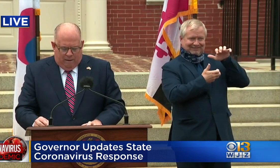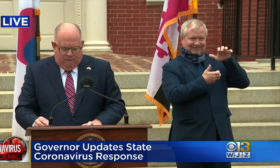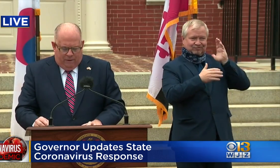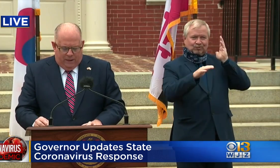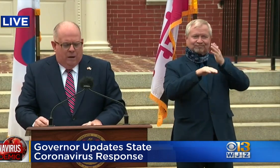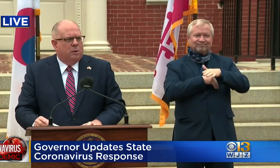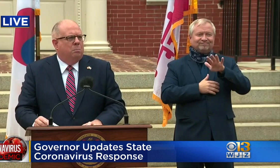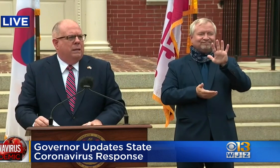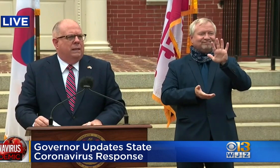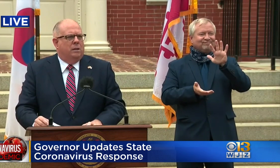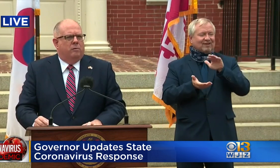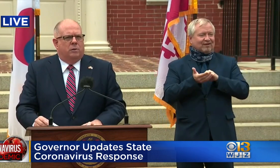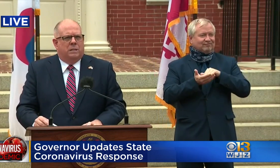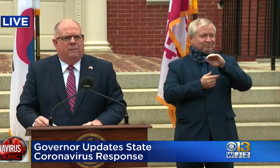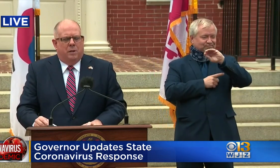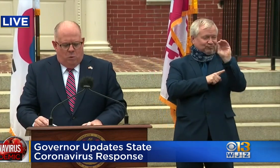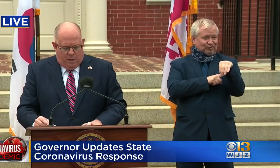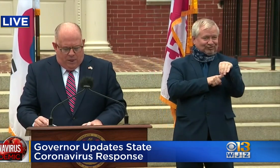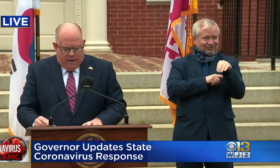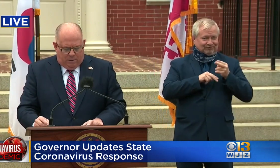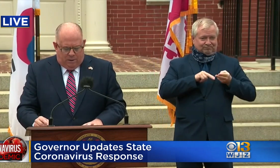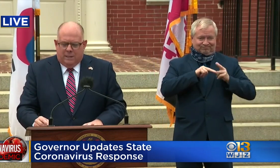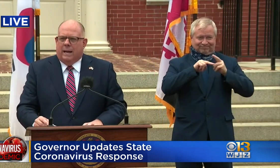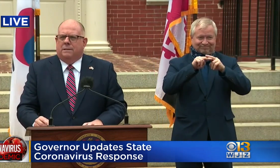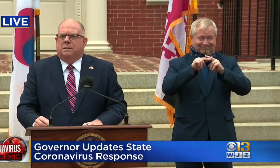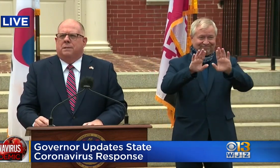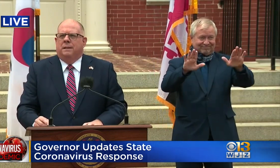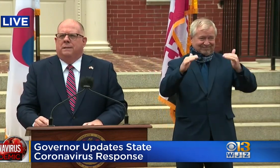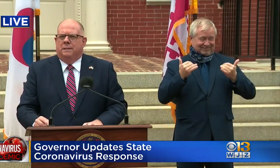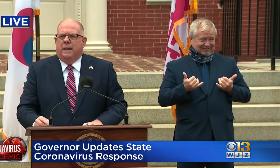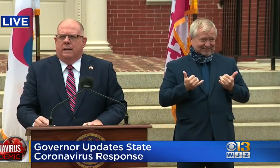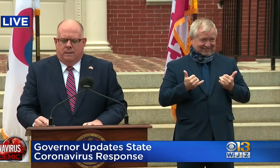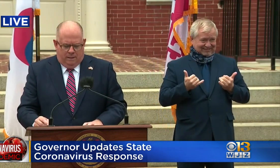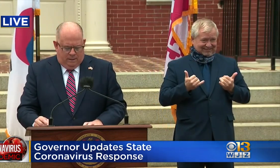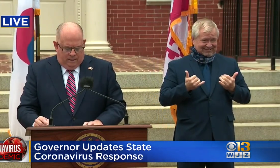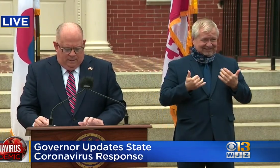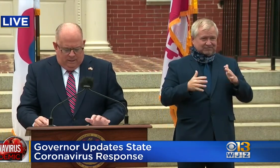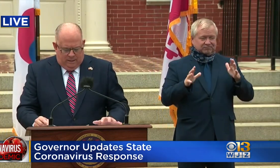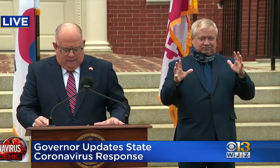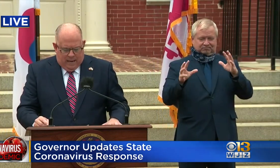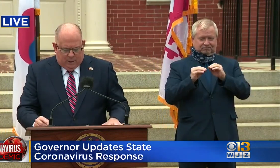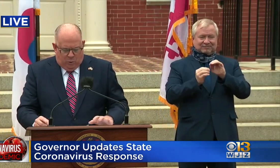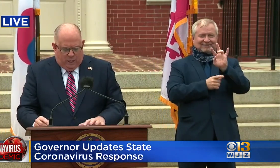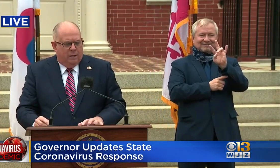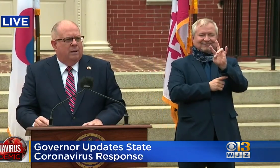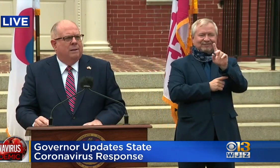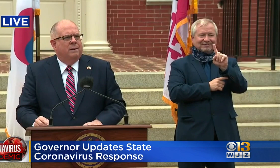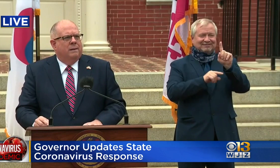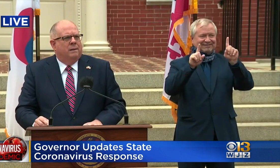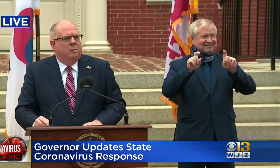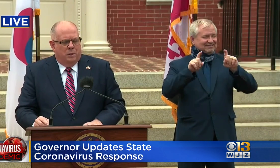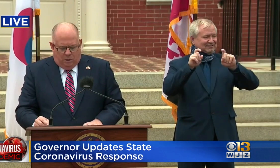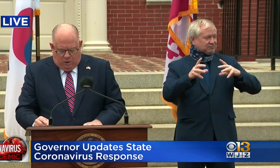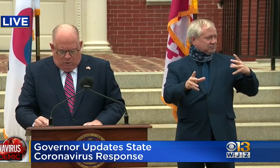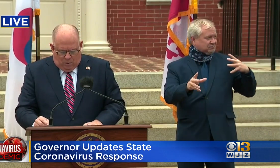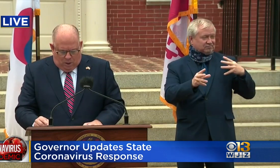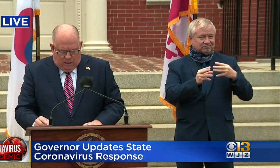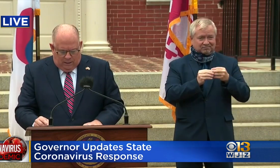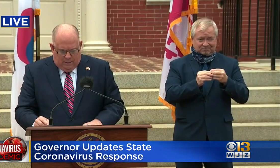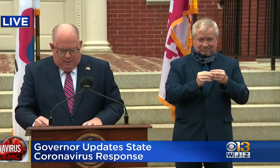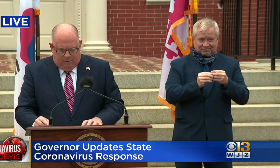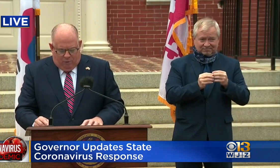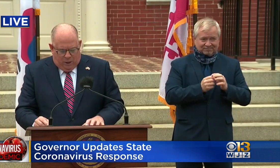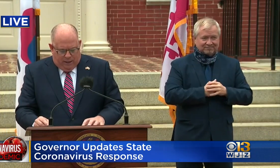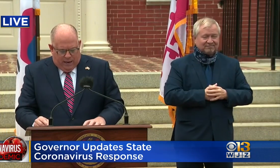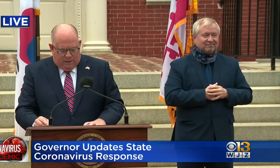we have now completed over 71,000 tests to date. Last week, we secured